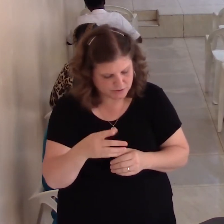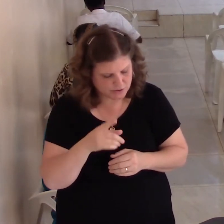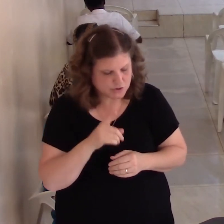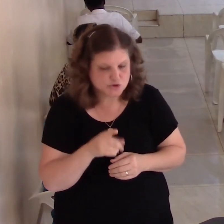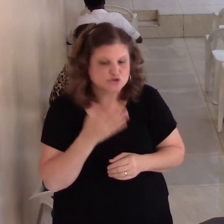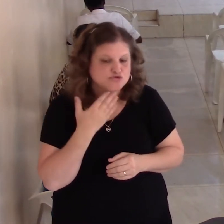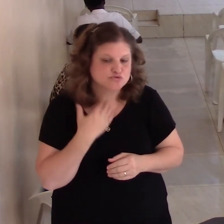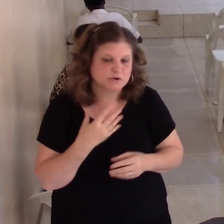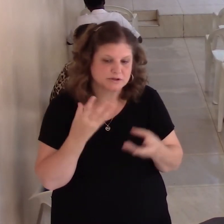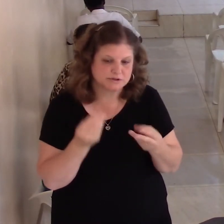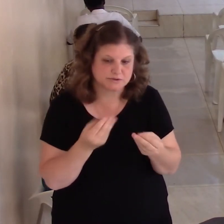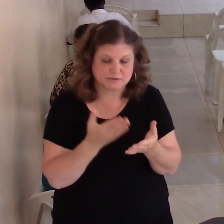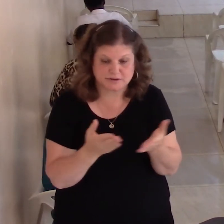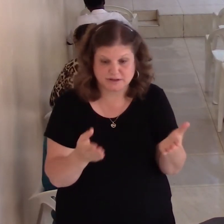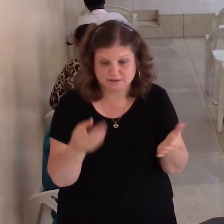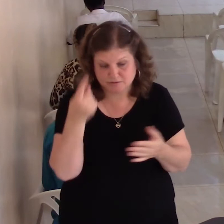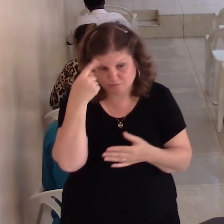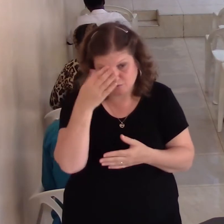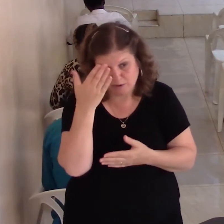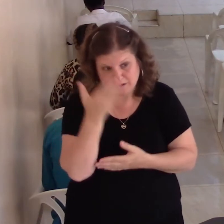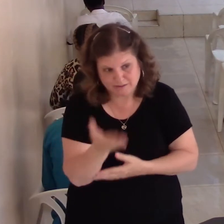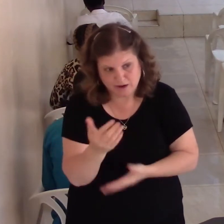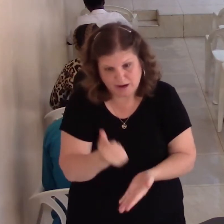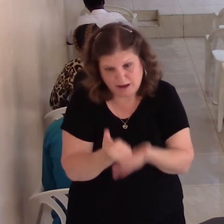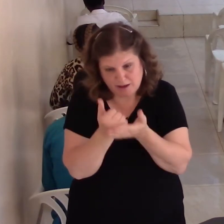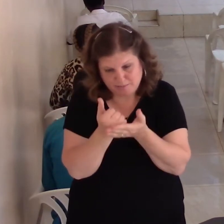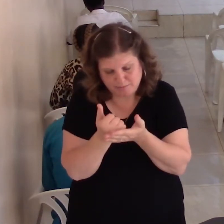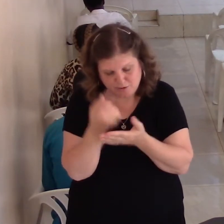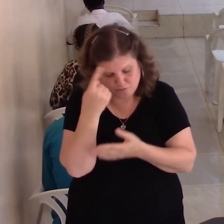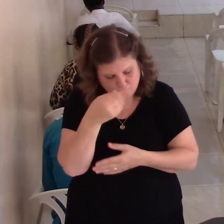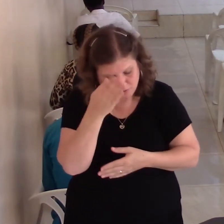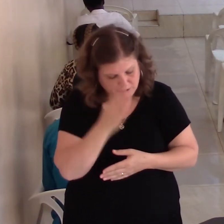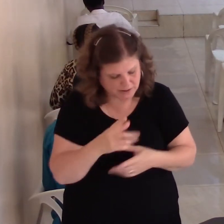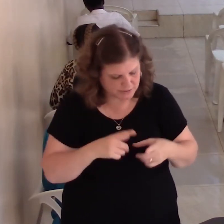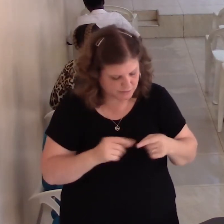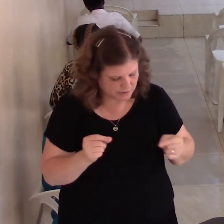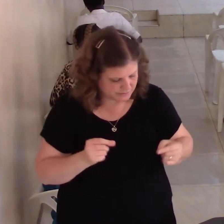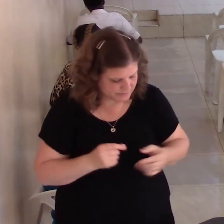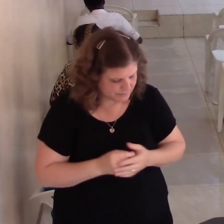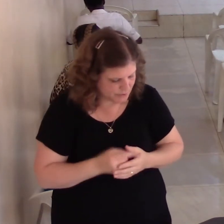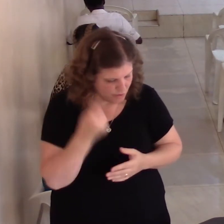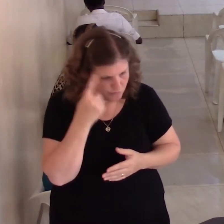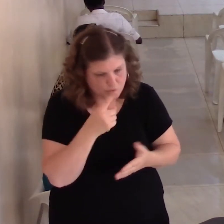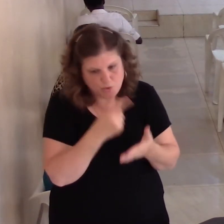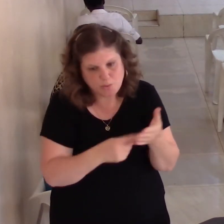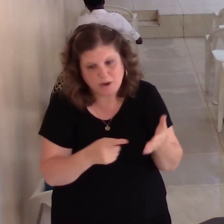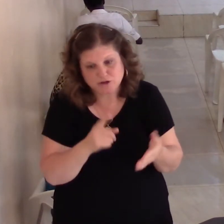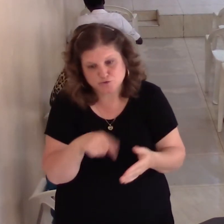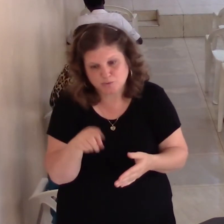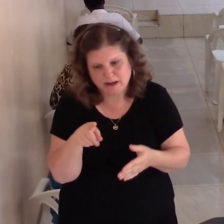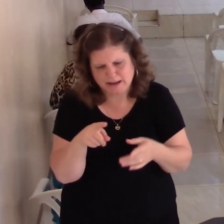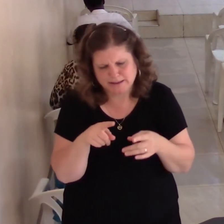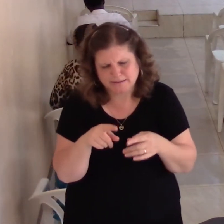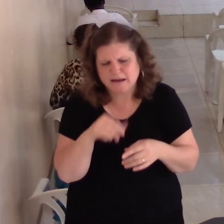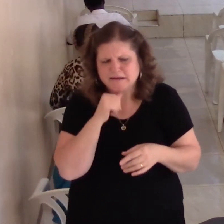the word of God. Plus right. Not for what you want, but for God's will.